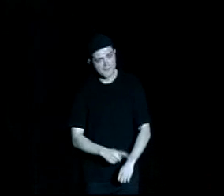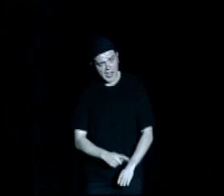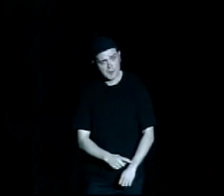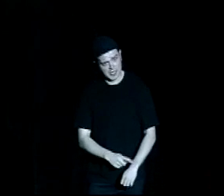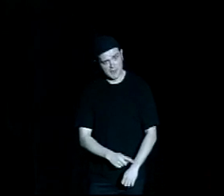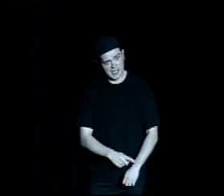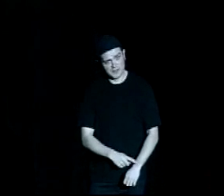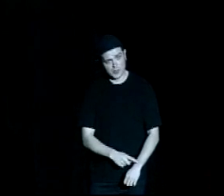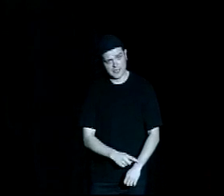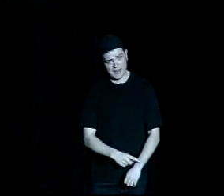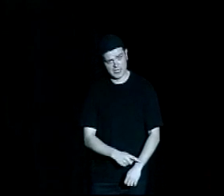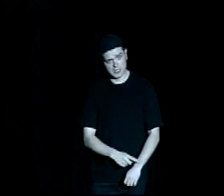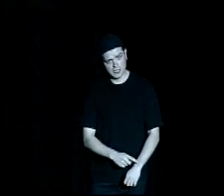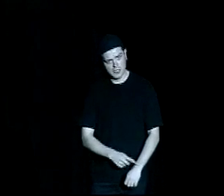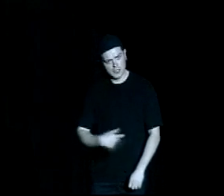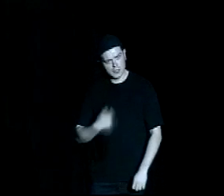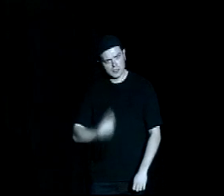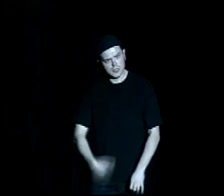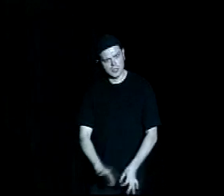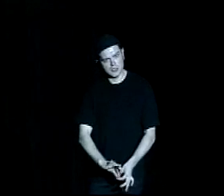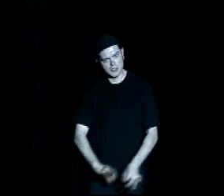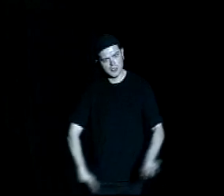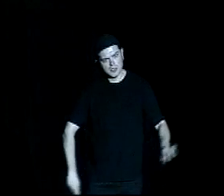a little late I'm already torn